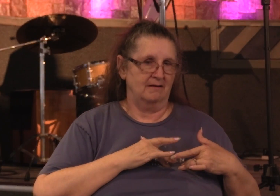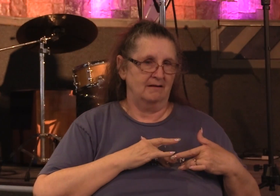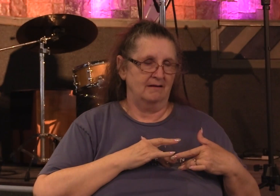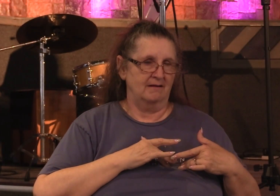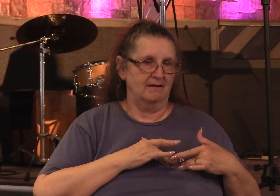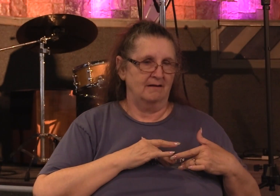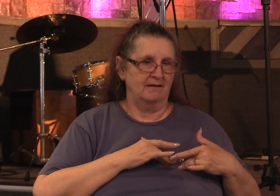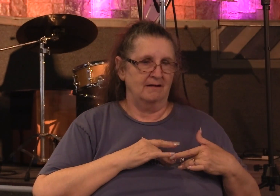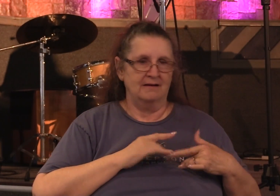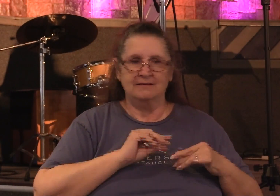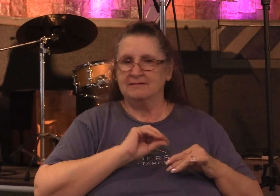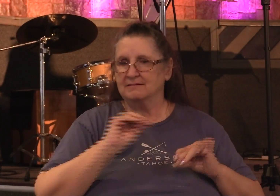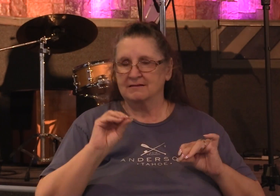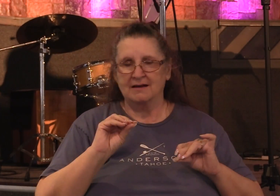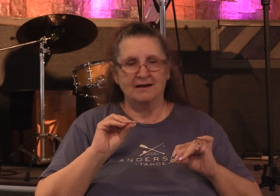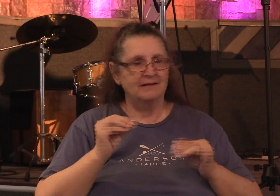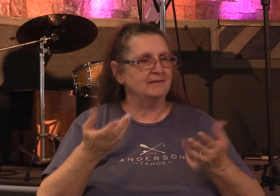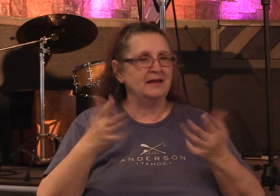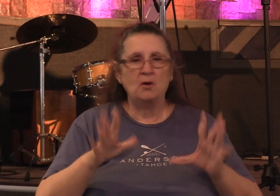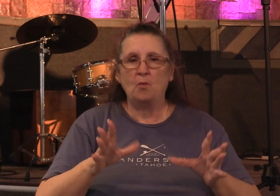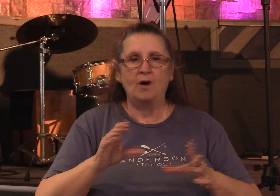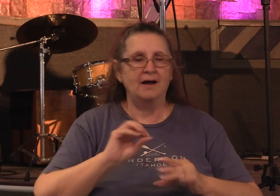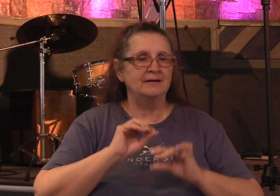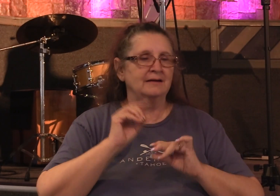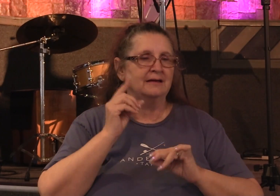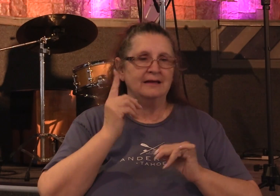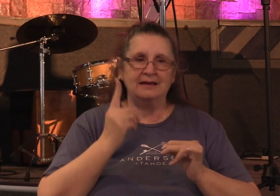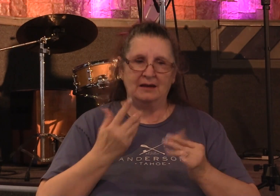life. And that through Jesus, the world might be saved.